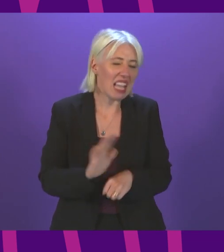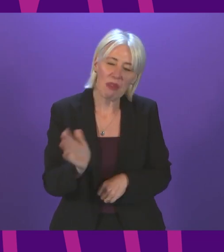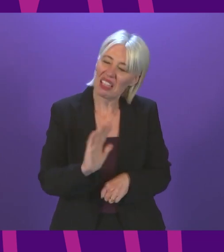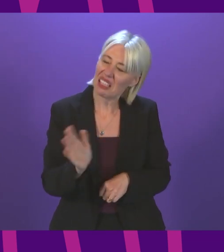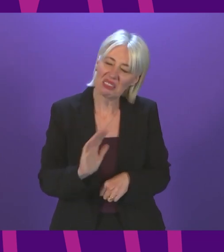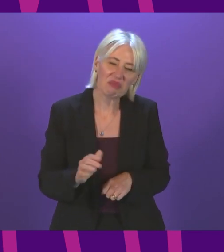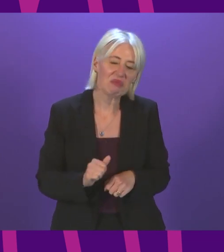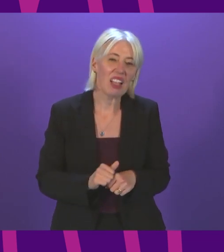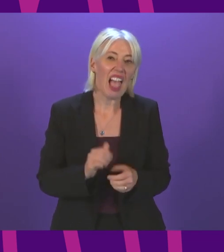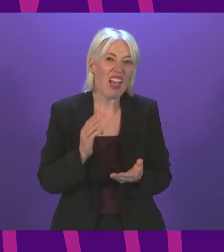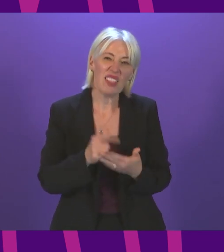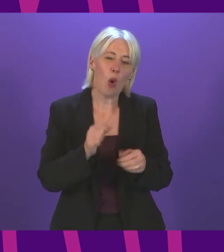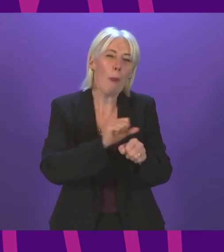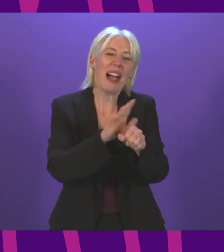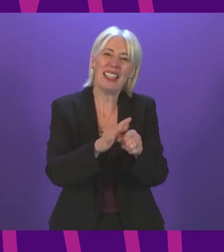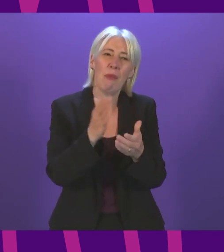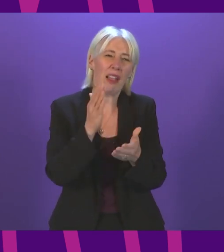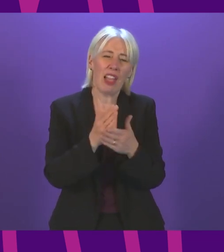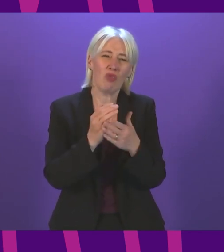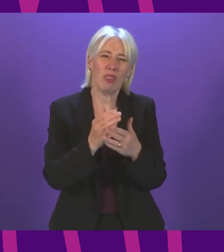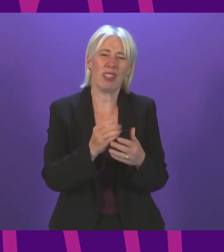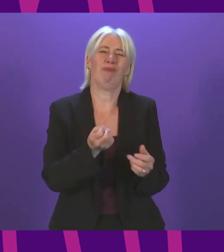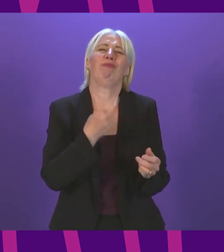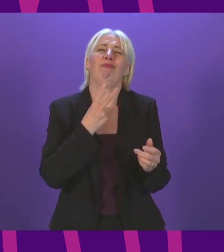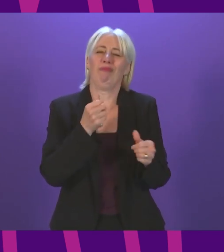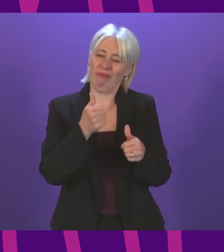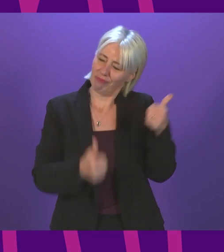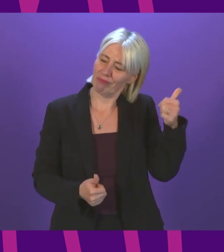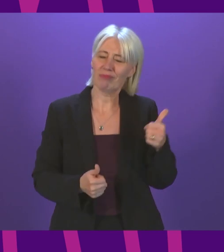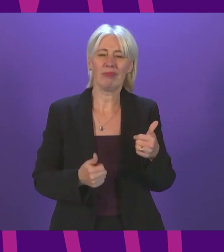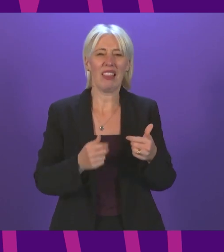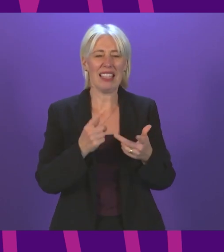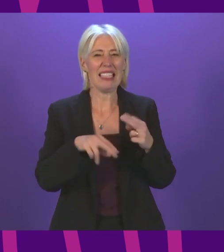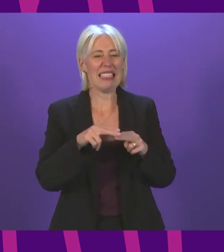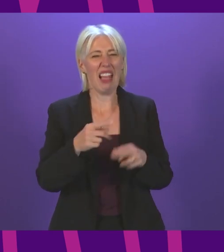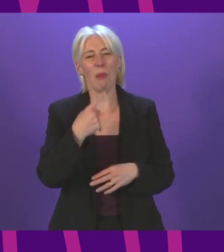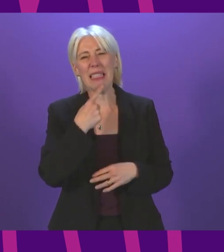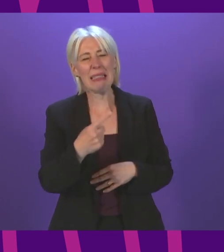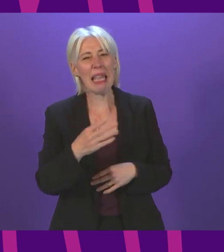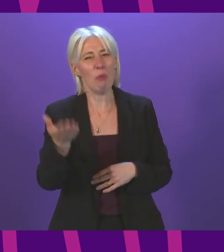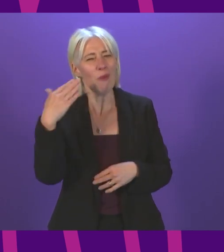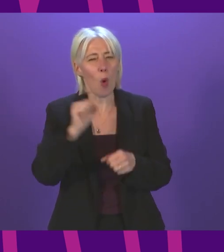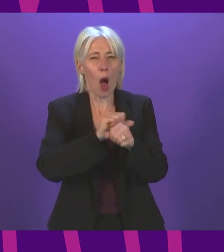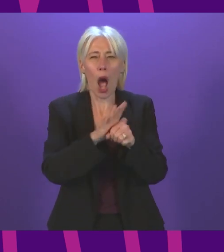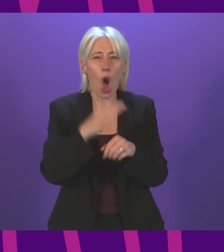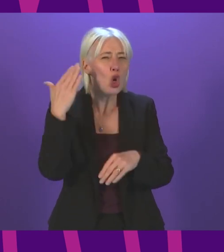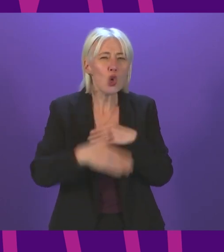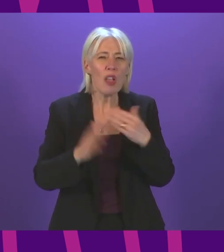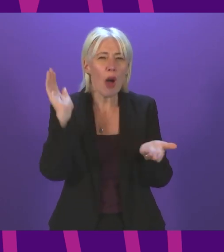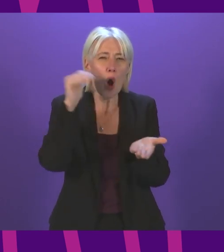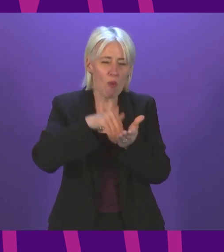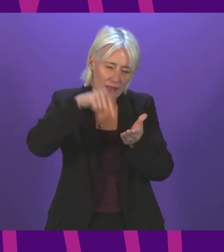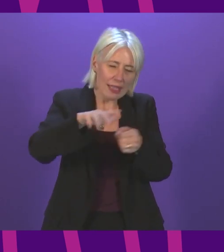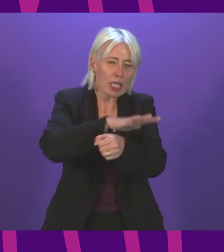undermines the very real concerns that staff have been expressing for a long time before we heard of COVID-19. It should never have reached the stage